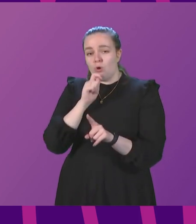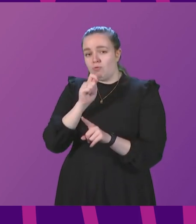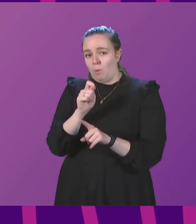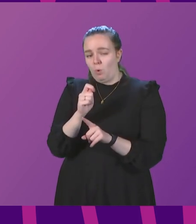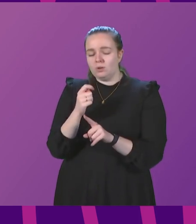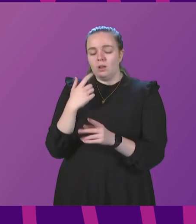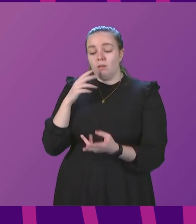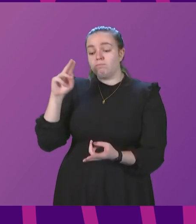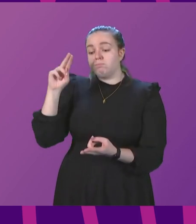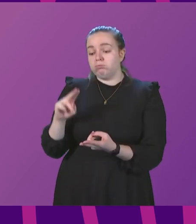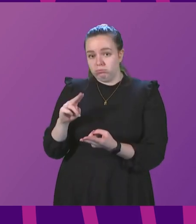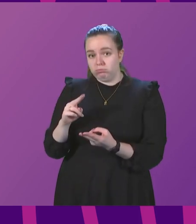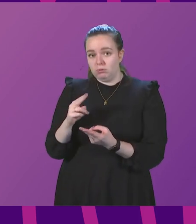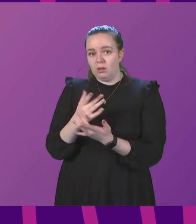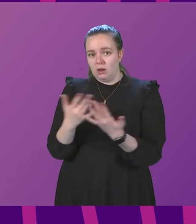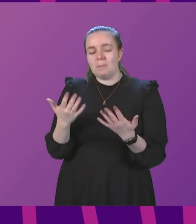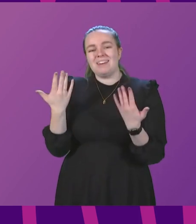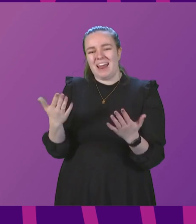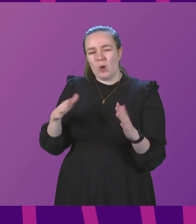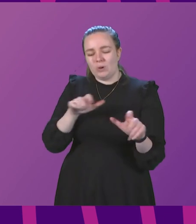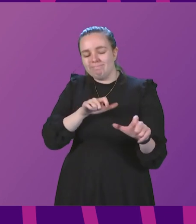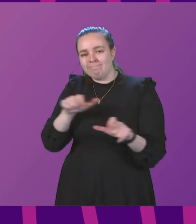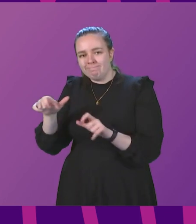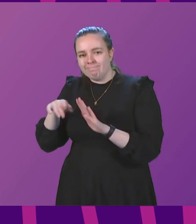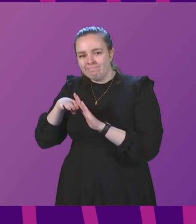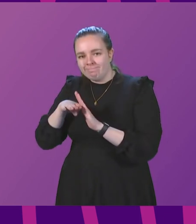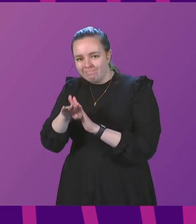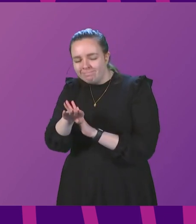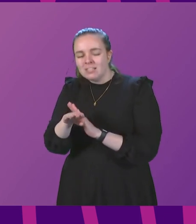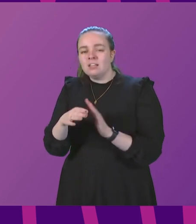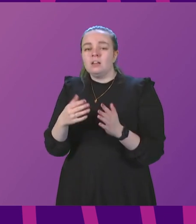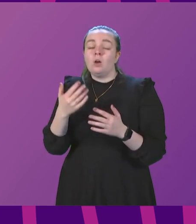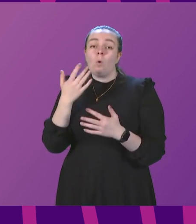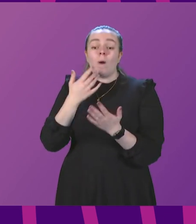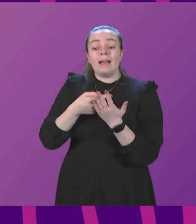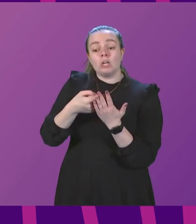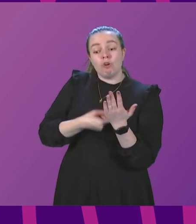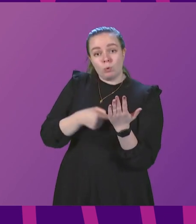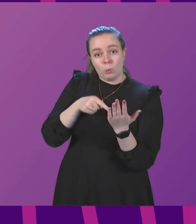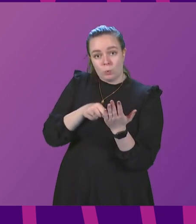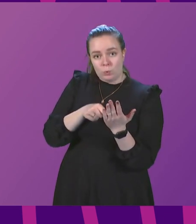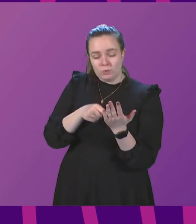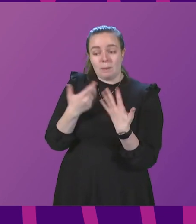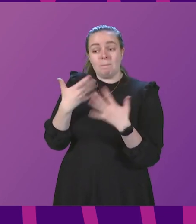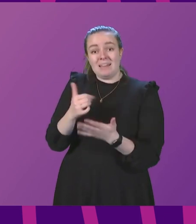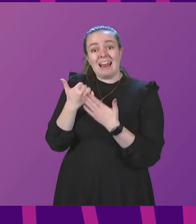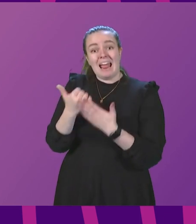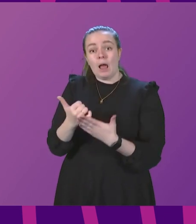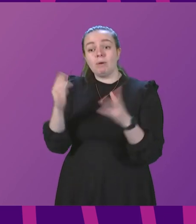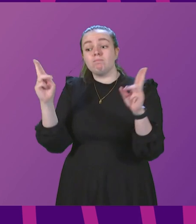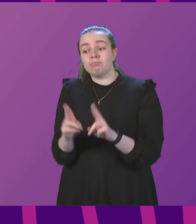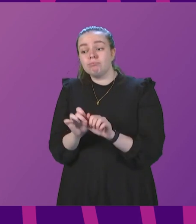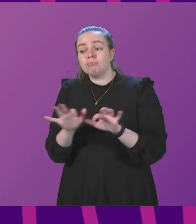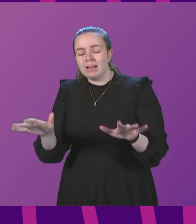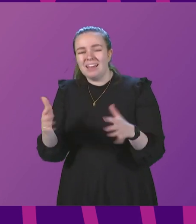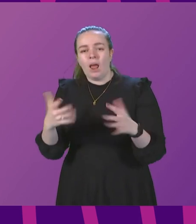recent fall in cases is now levelling off. And, of course, as often happens, when protective measures that have helped stem transmission are